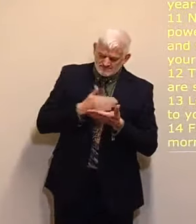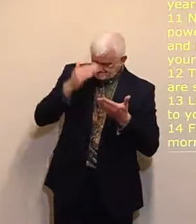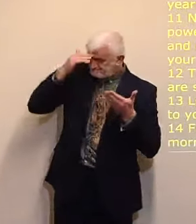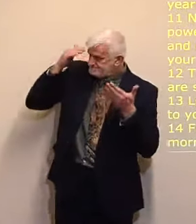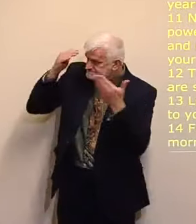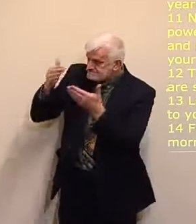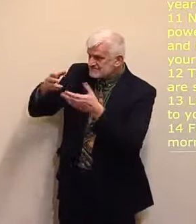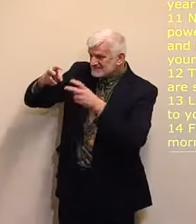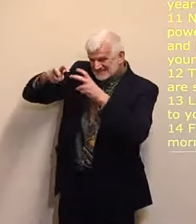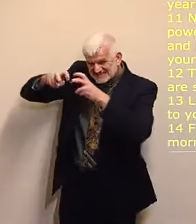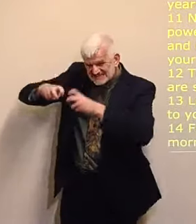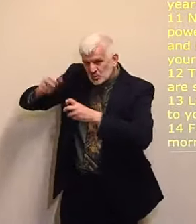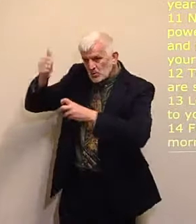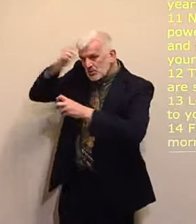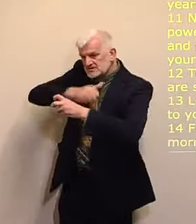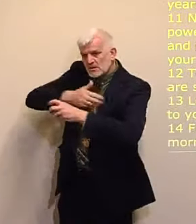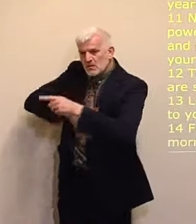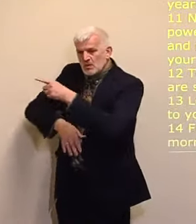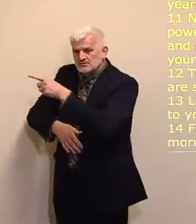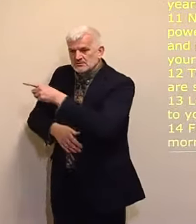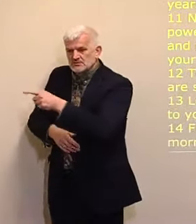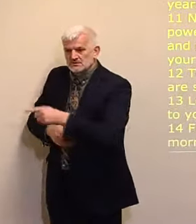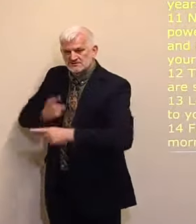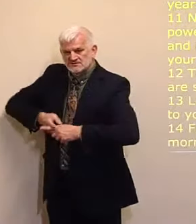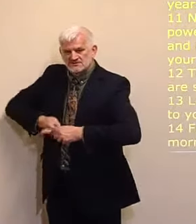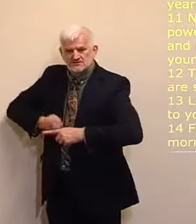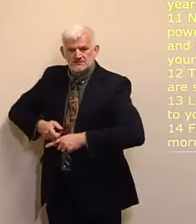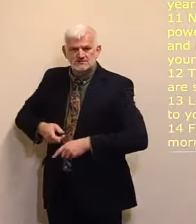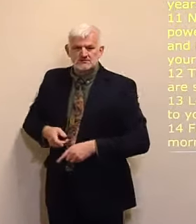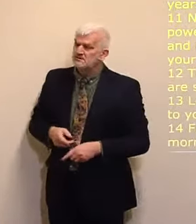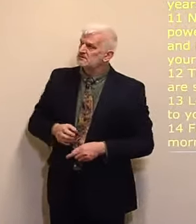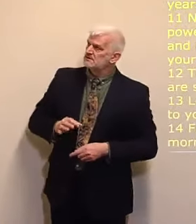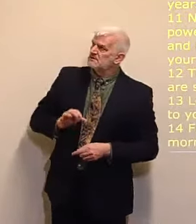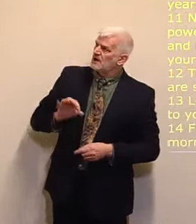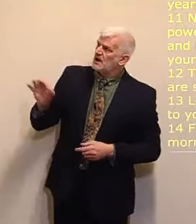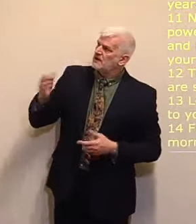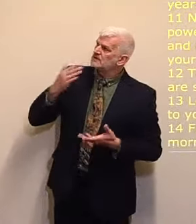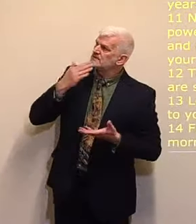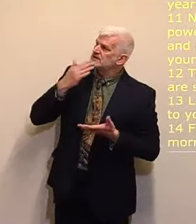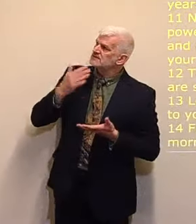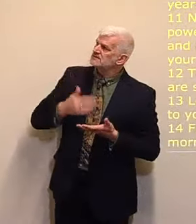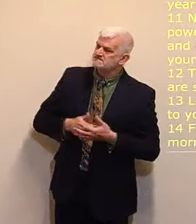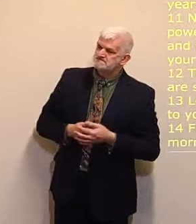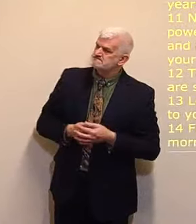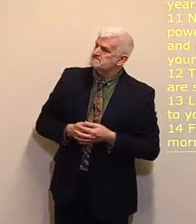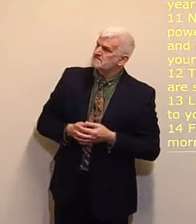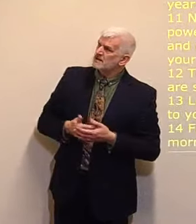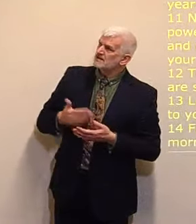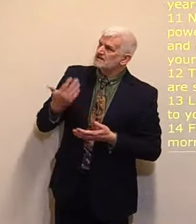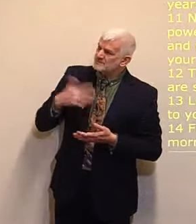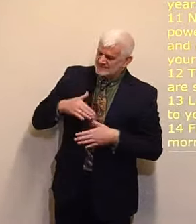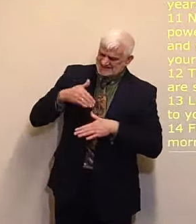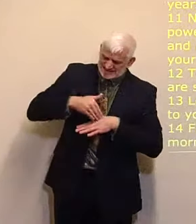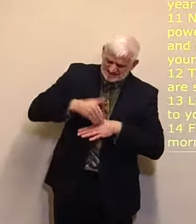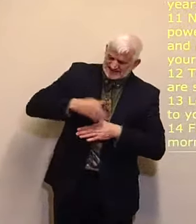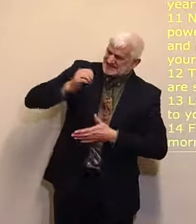Return O Lord How long? And let it repent be concerning thy servants